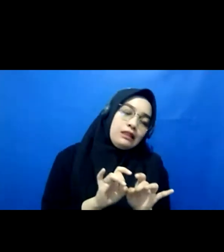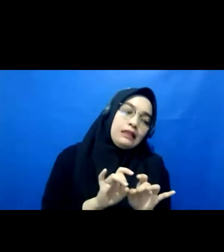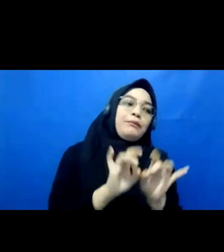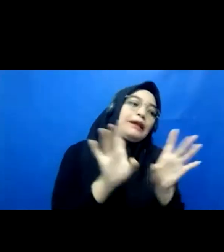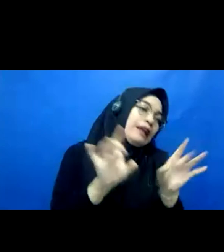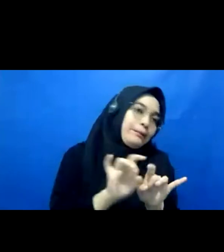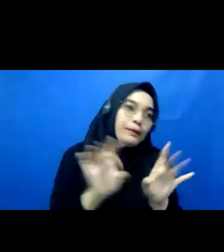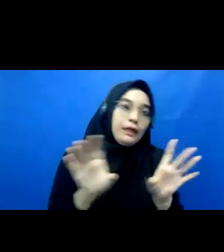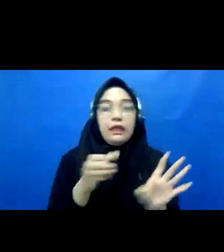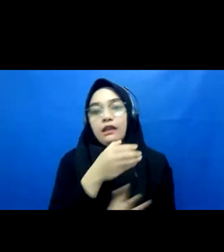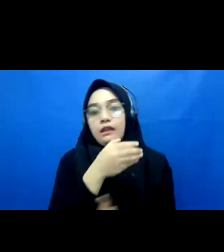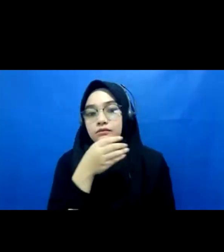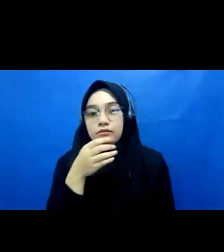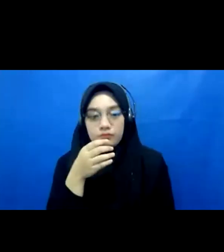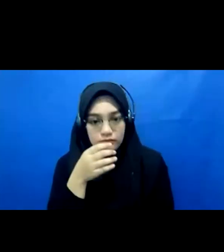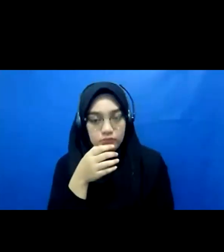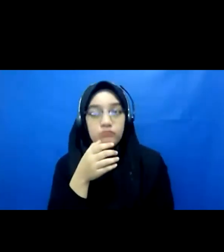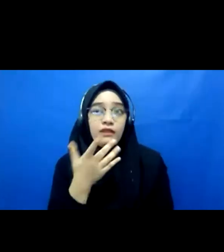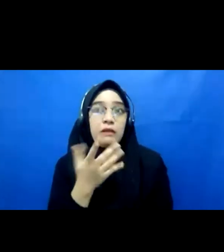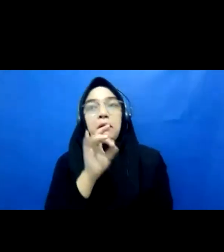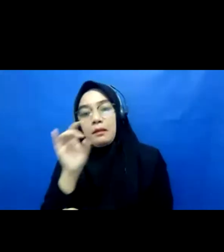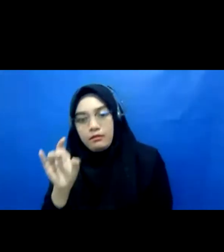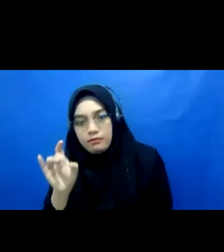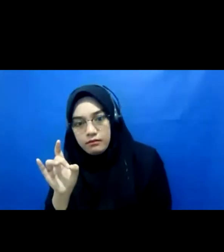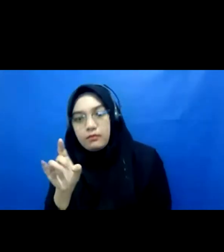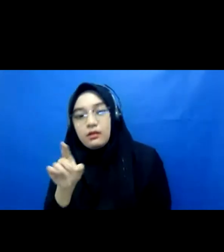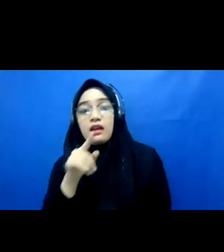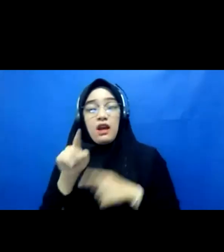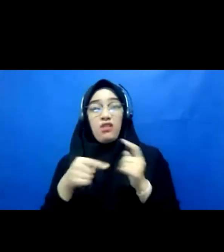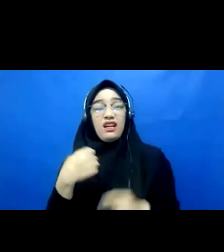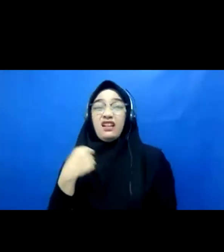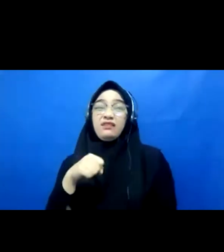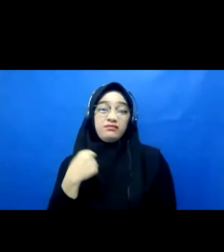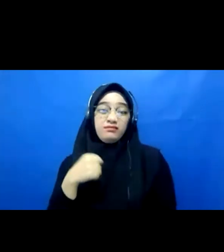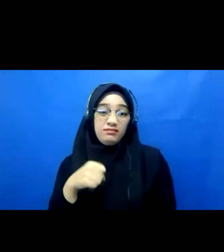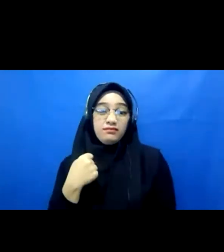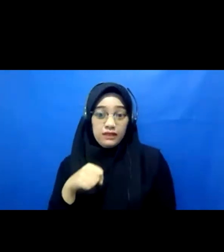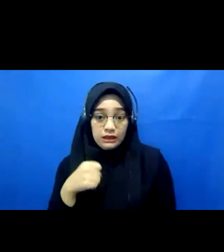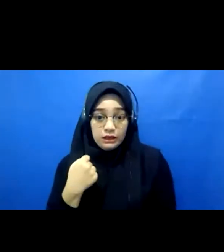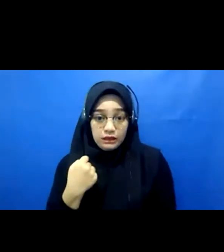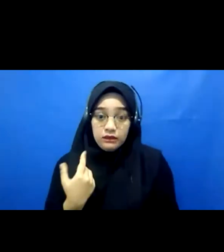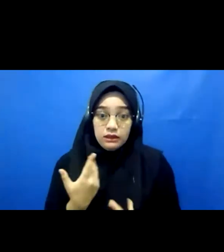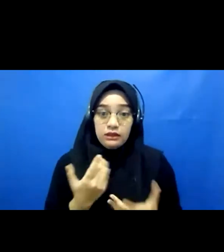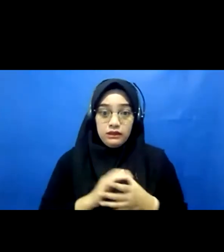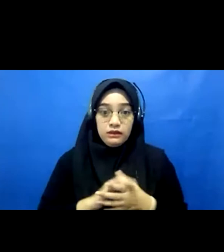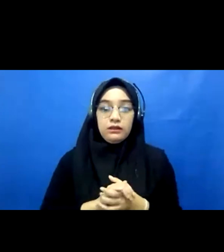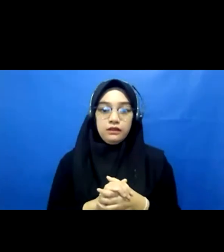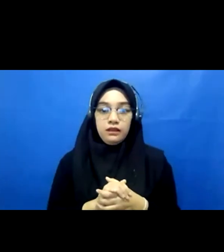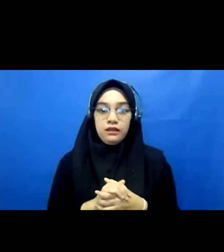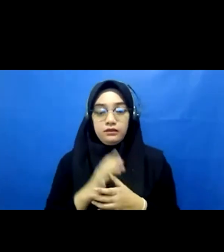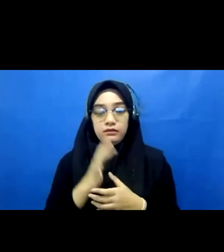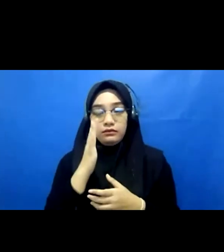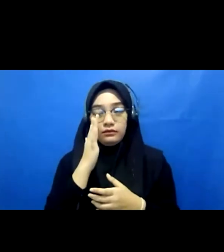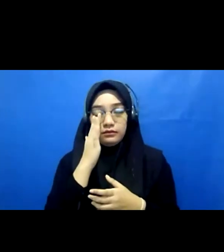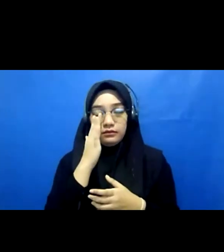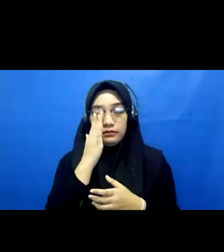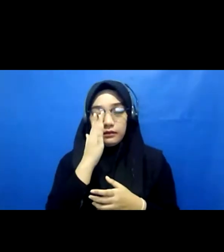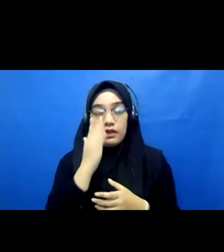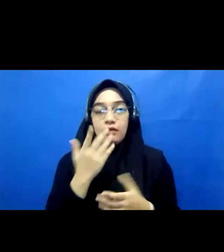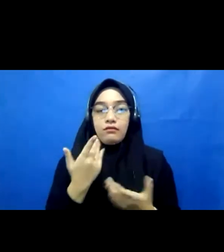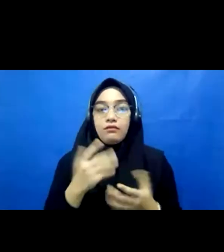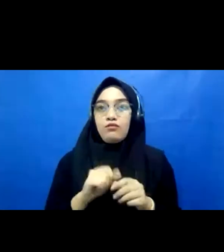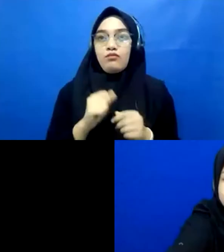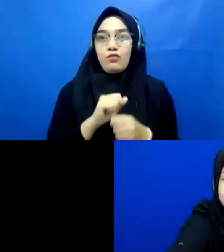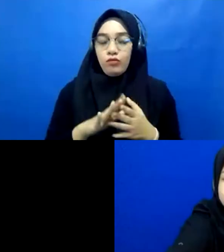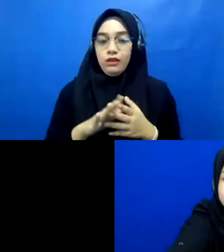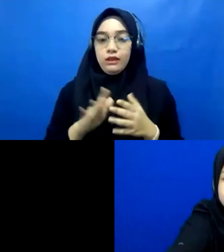i create businesses so the first one i create was dignity mama now we are solving problem when the mother gives birth